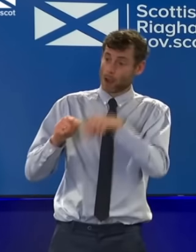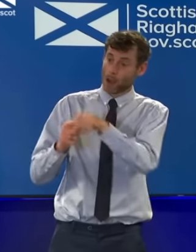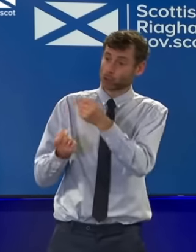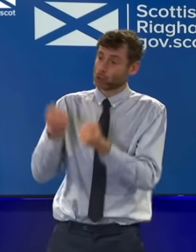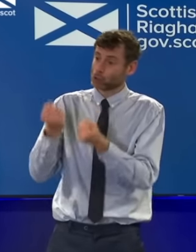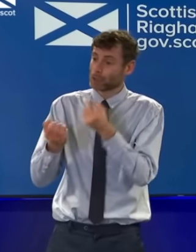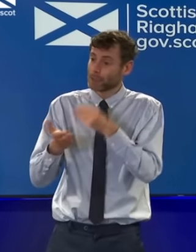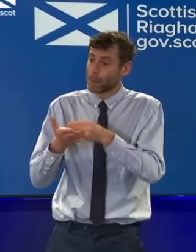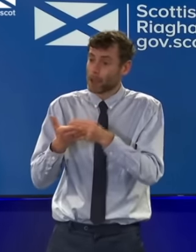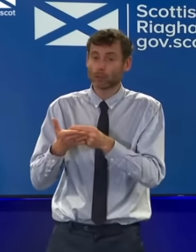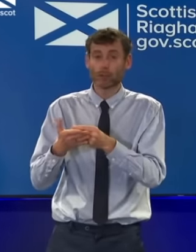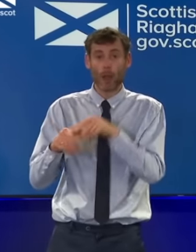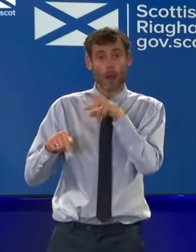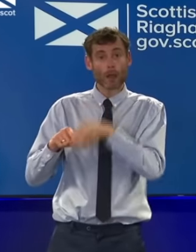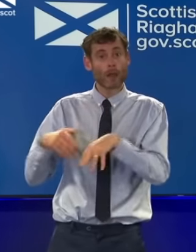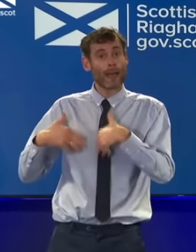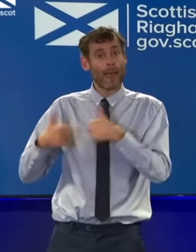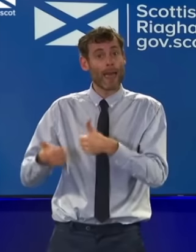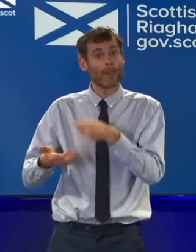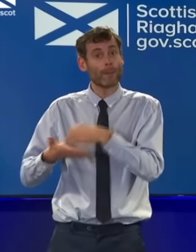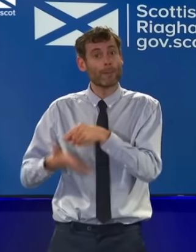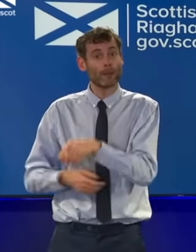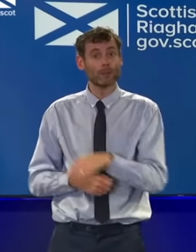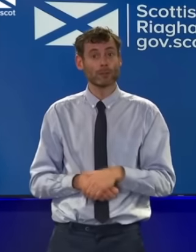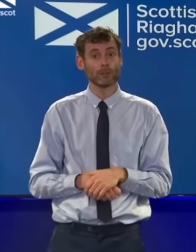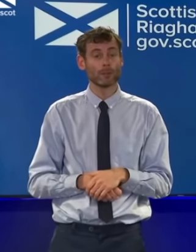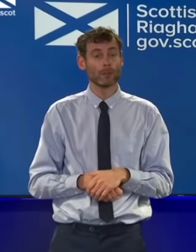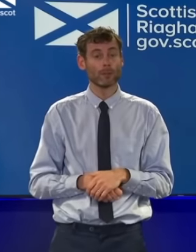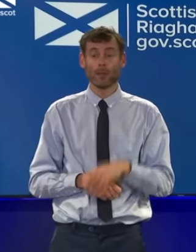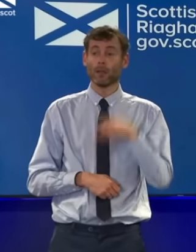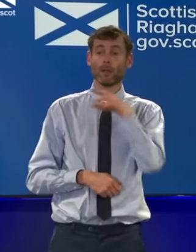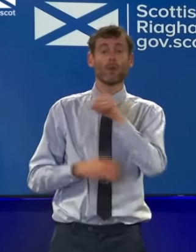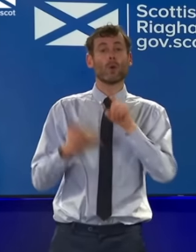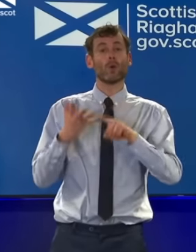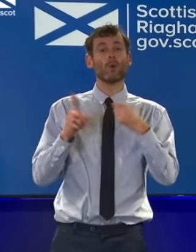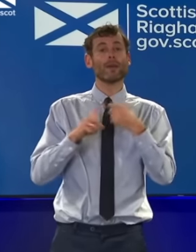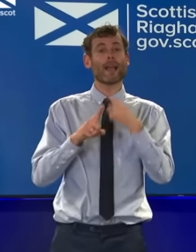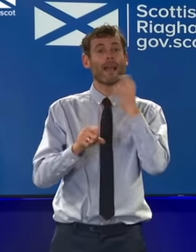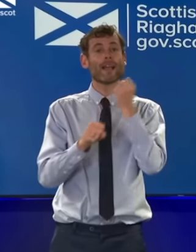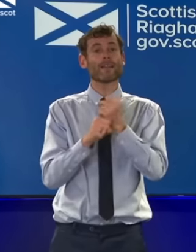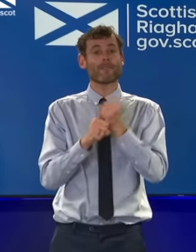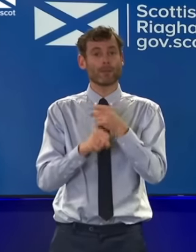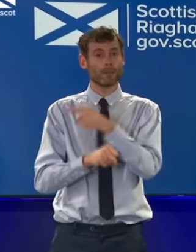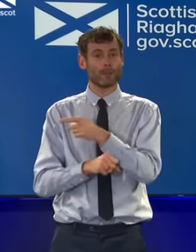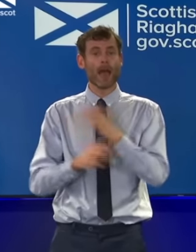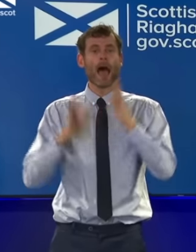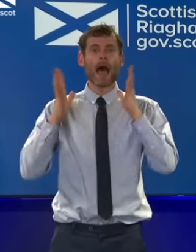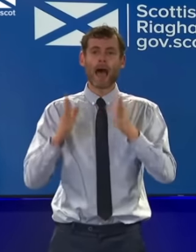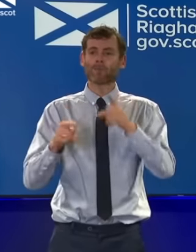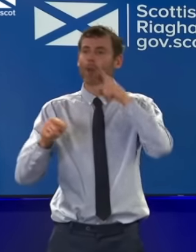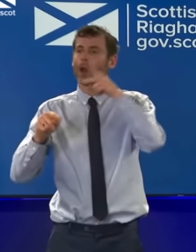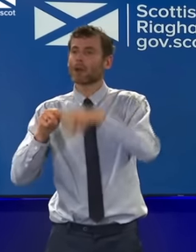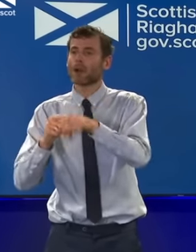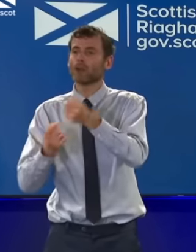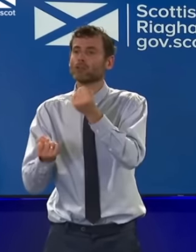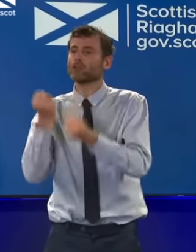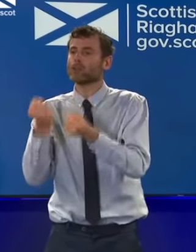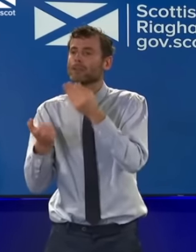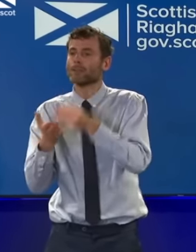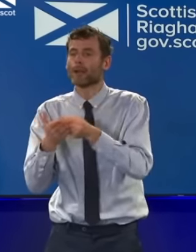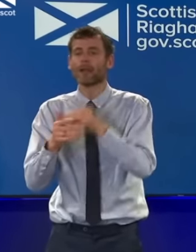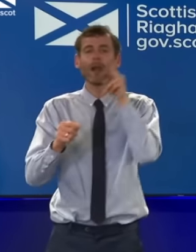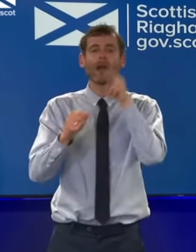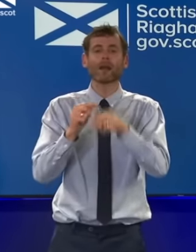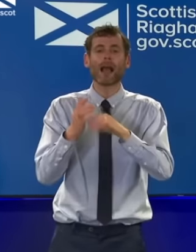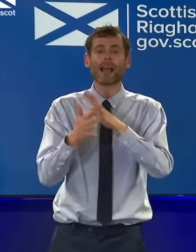schemes available right now they're not taking it from any of these budgets they're borrowing it. If I had the borrowing powers the Treasury had I